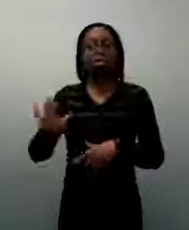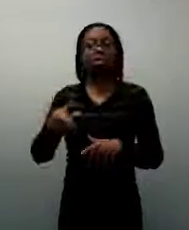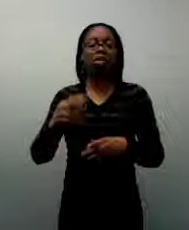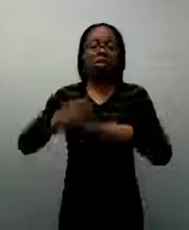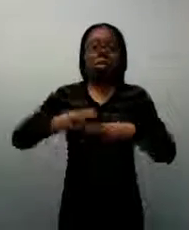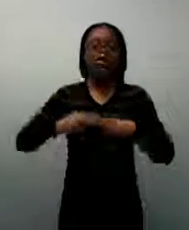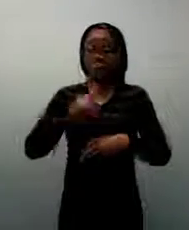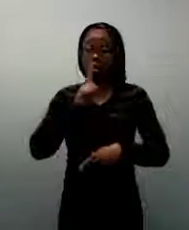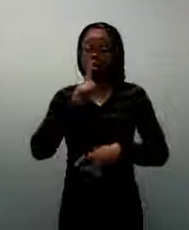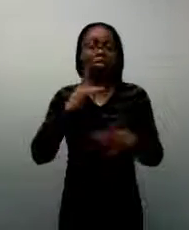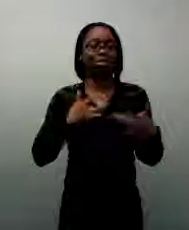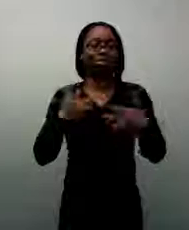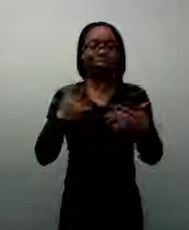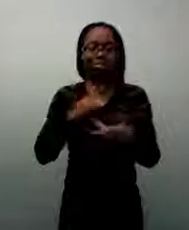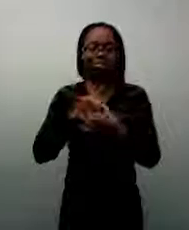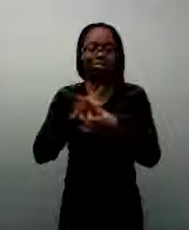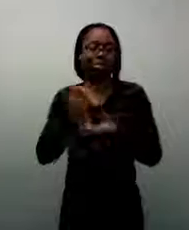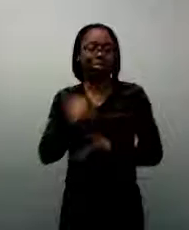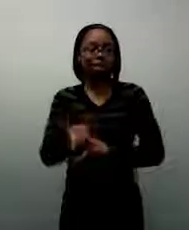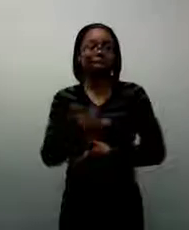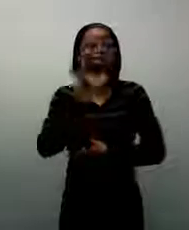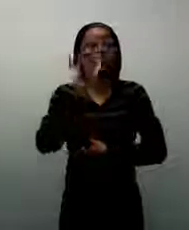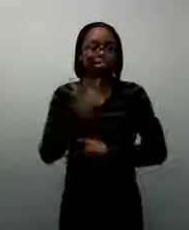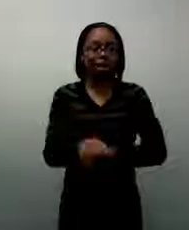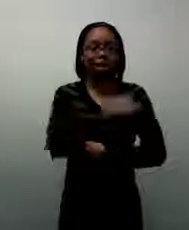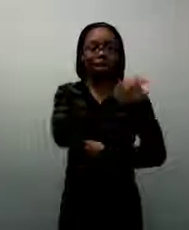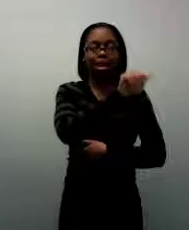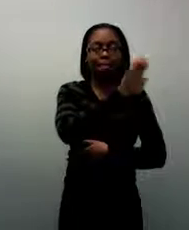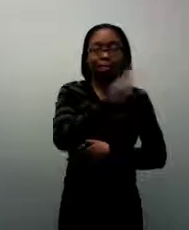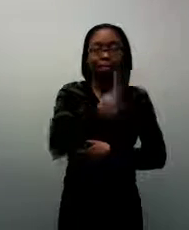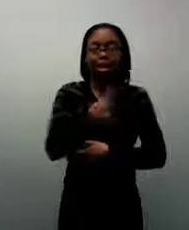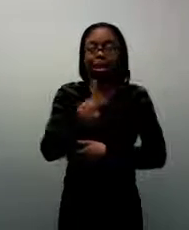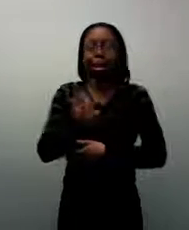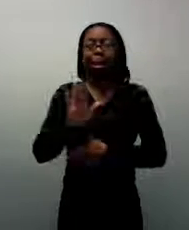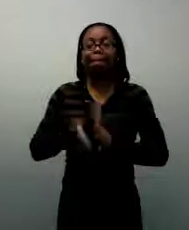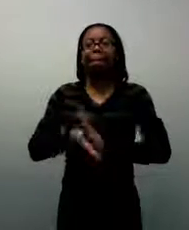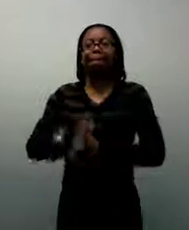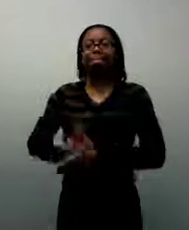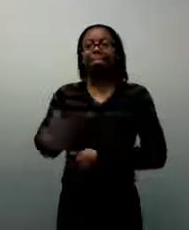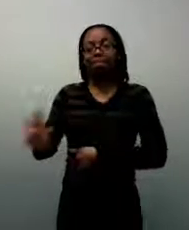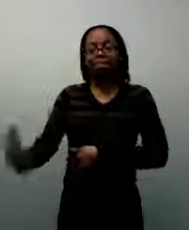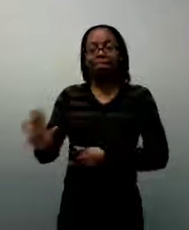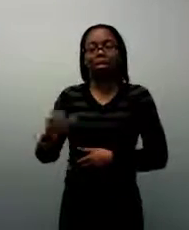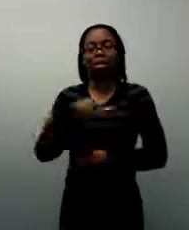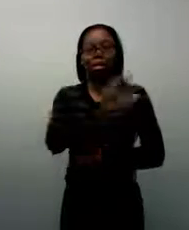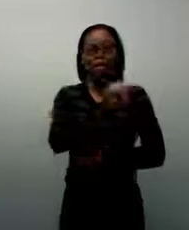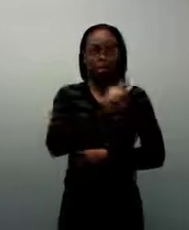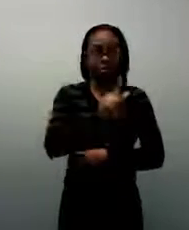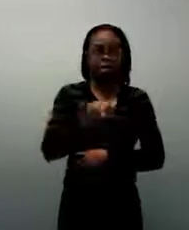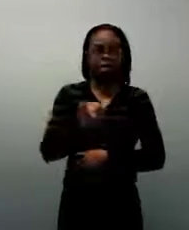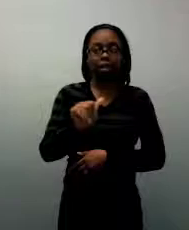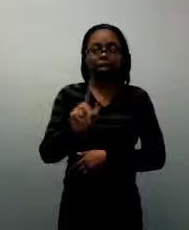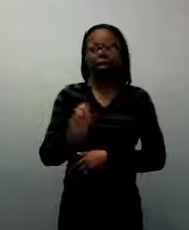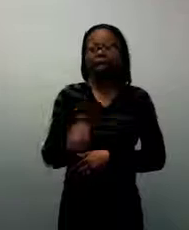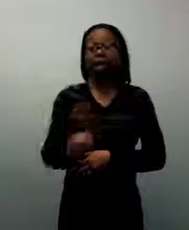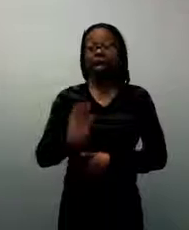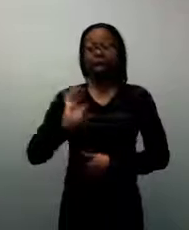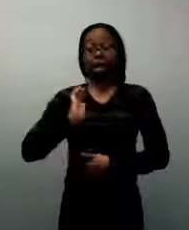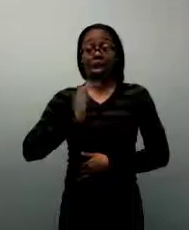about this and then that letter becomes their letter. Our daughter's name starts with an A and she